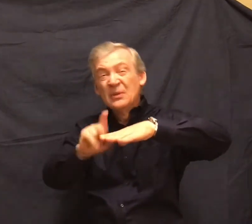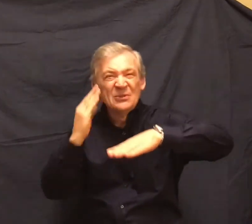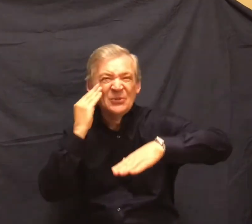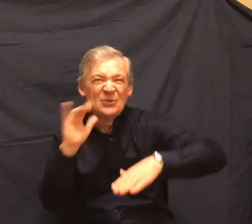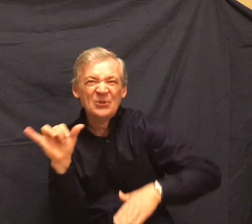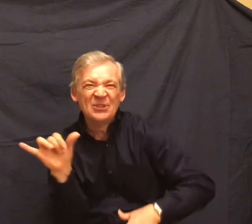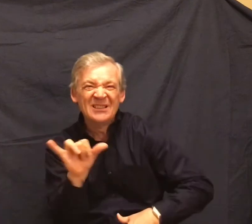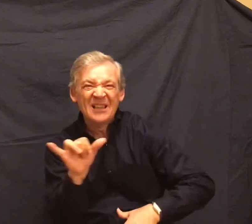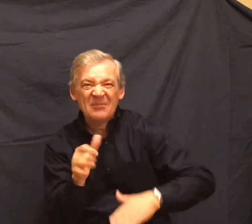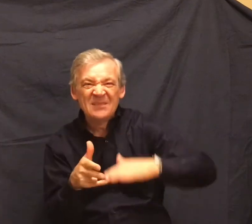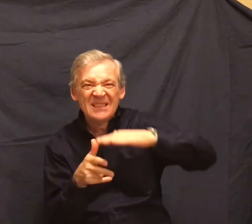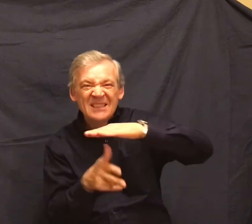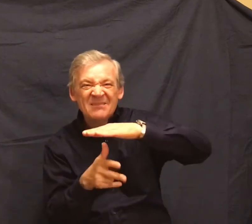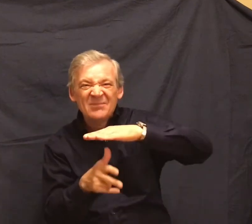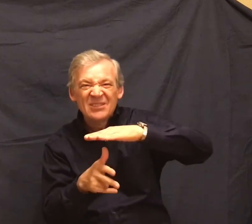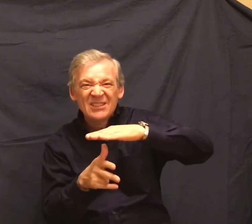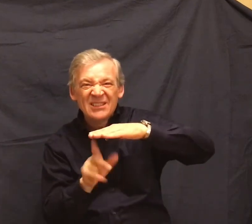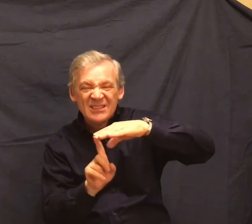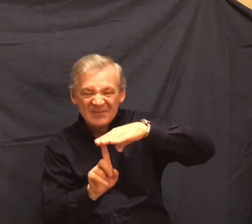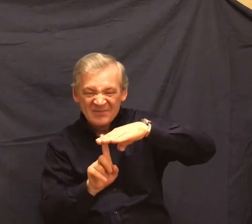The reeds jerked slightly in the current.